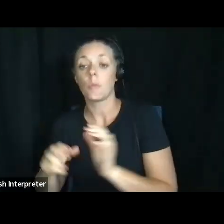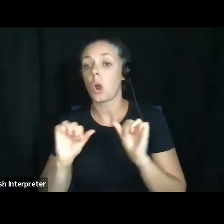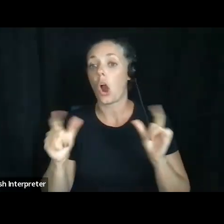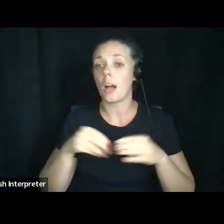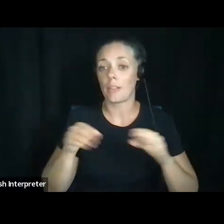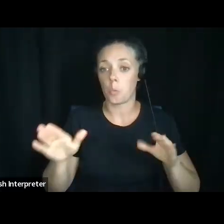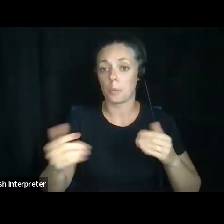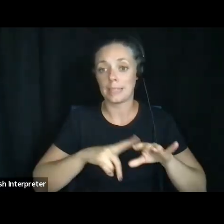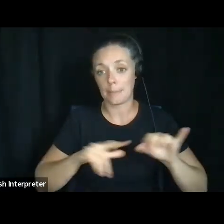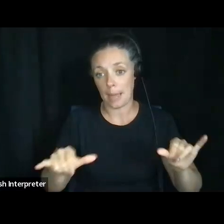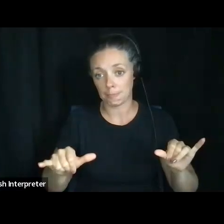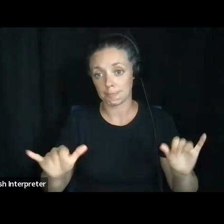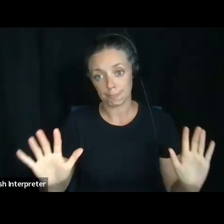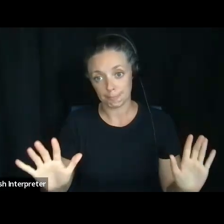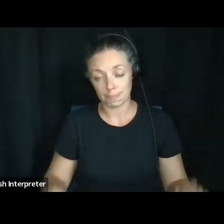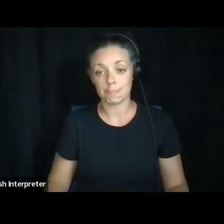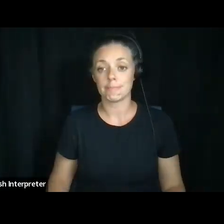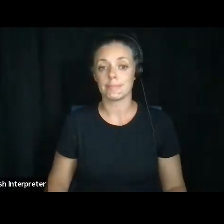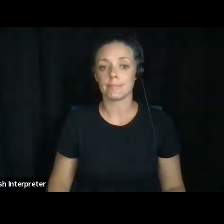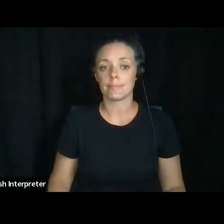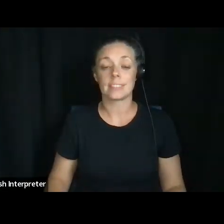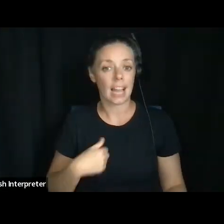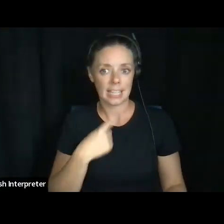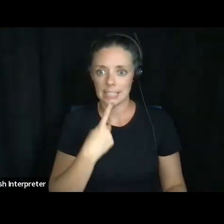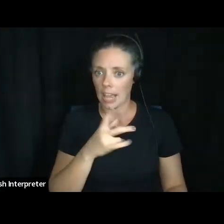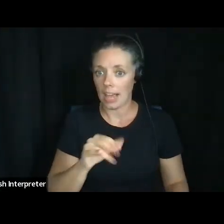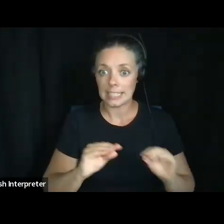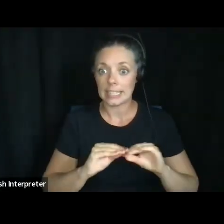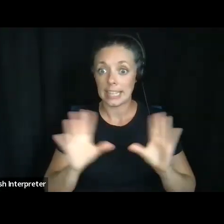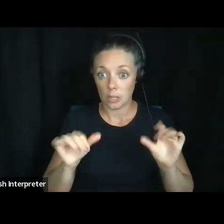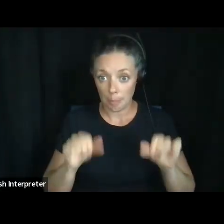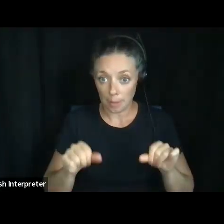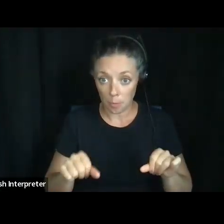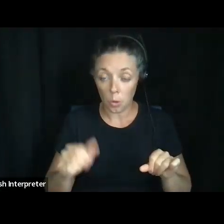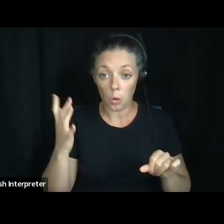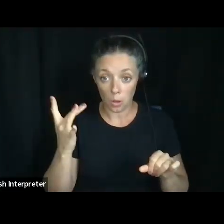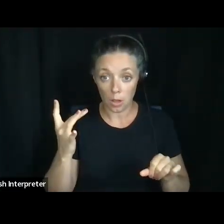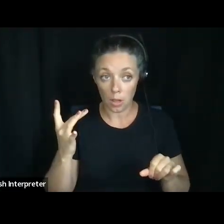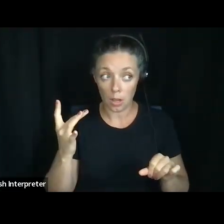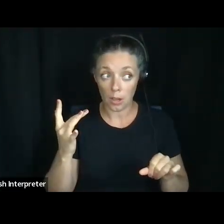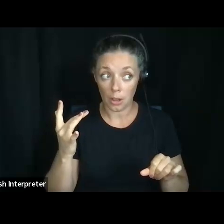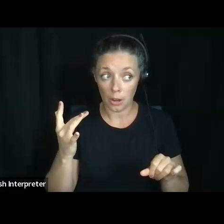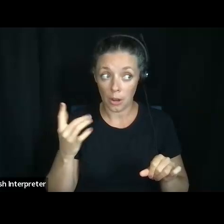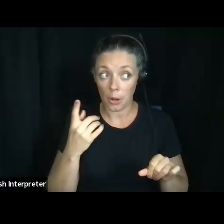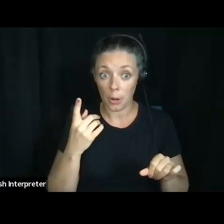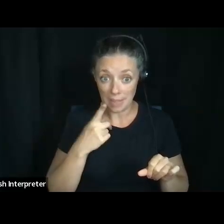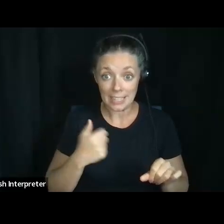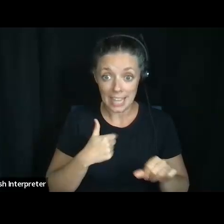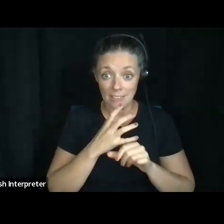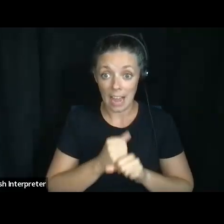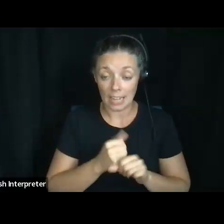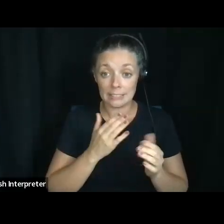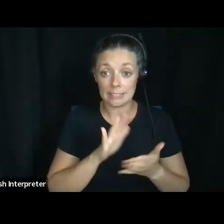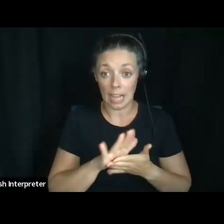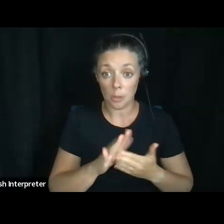Um, I say that as clearly as I can, because, um, I have gotten documents back